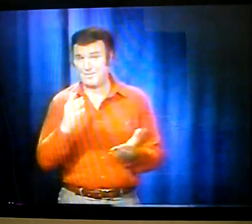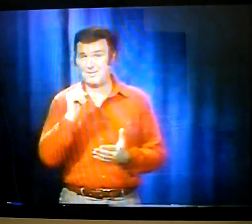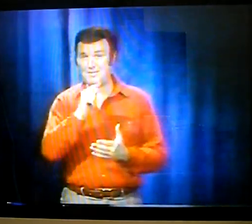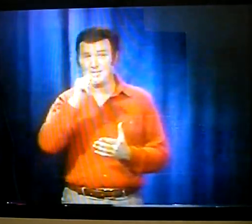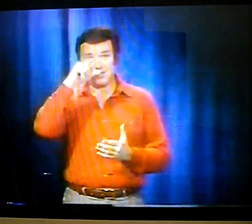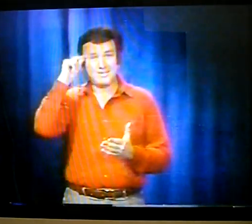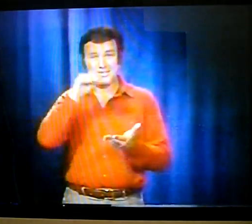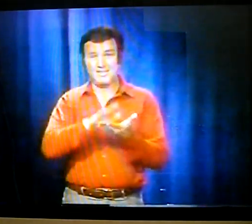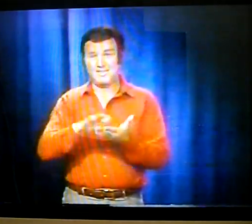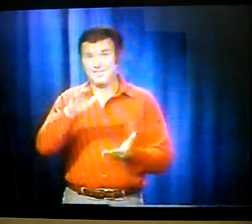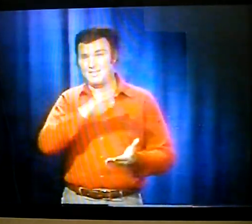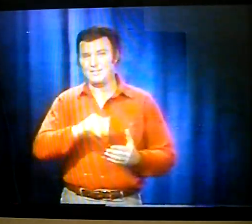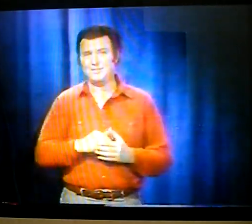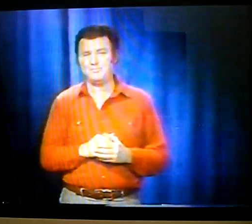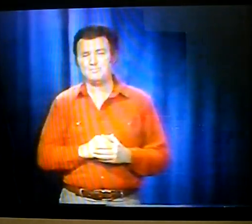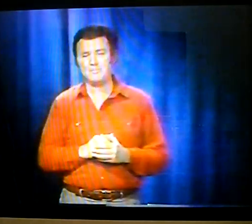student at Gallaudet.